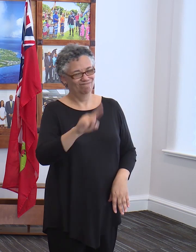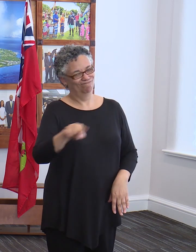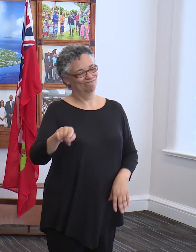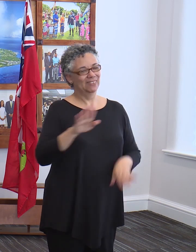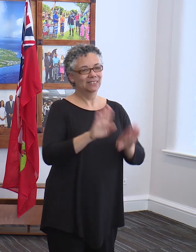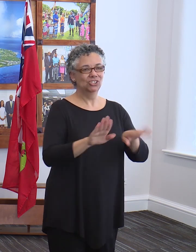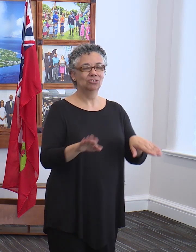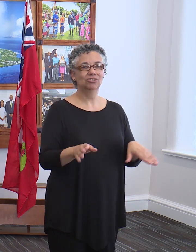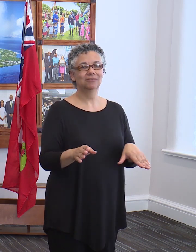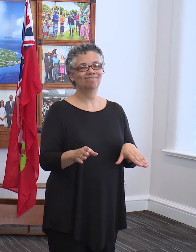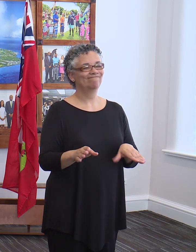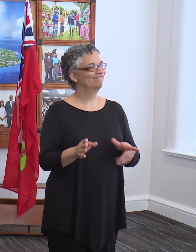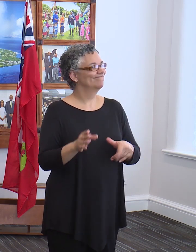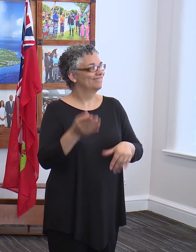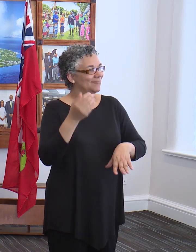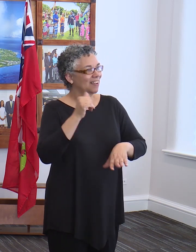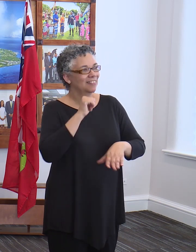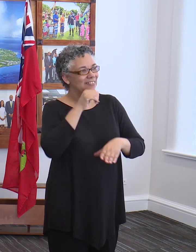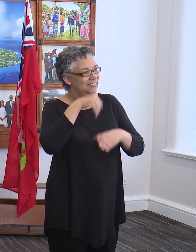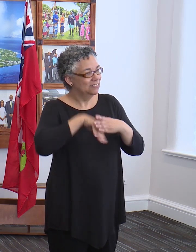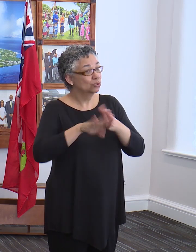school. And so what I would say